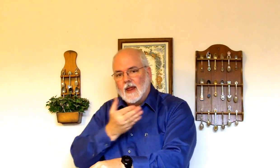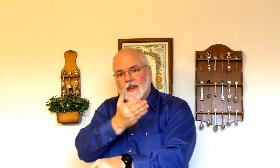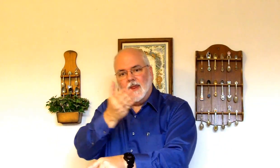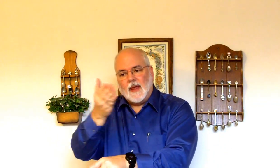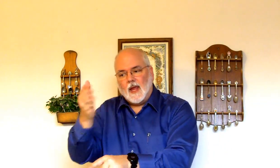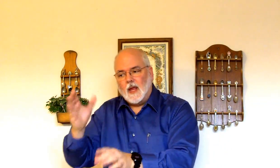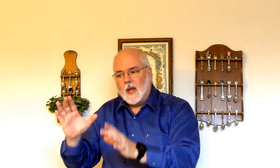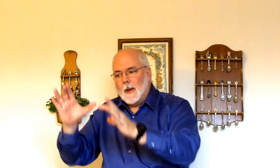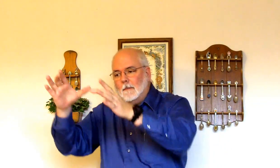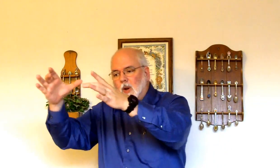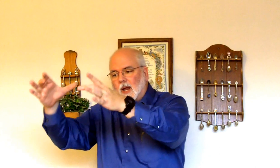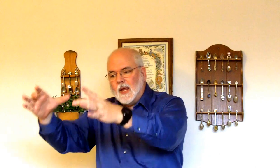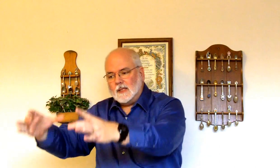They. Placed.